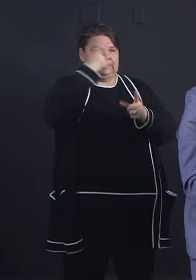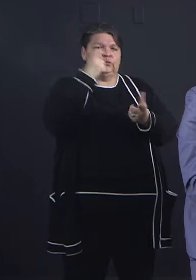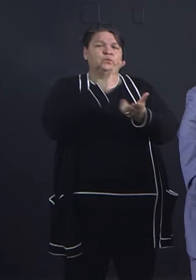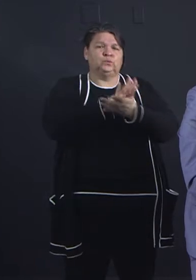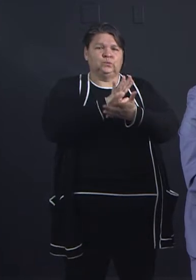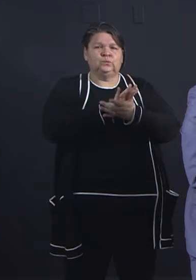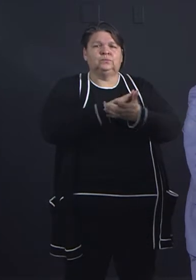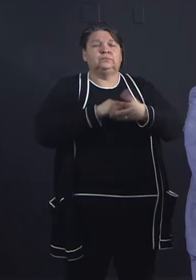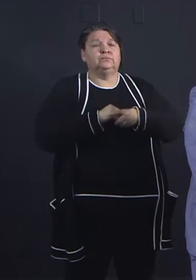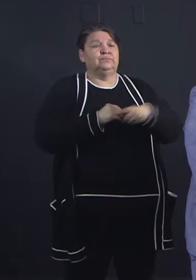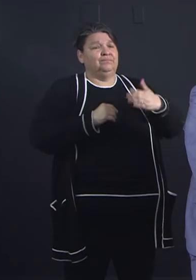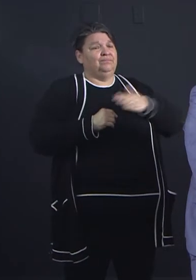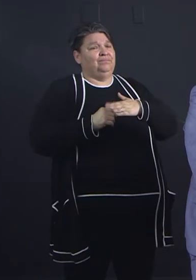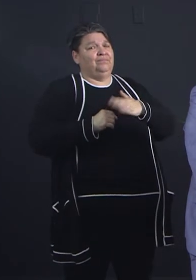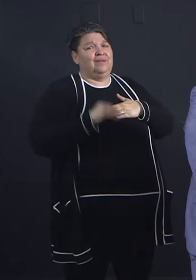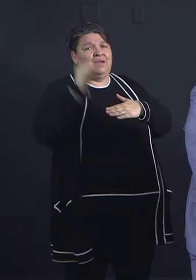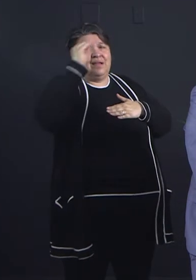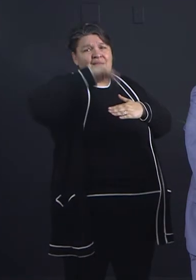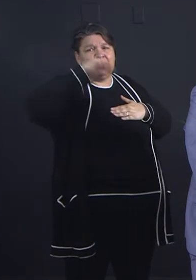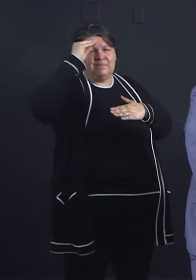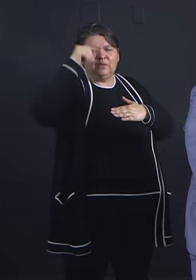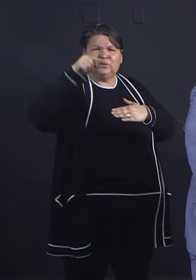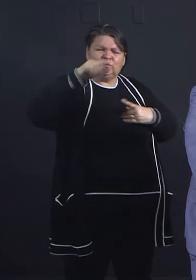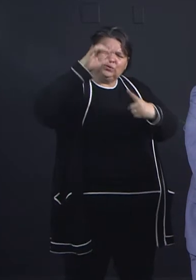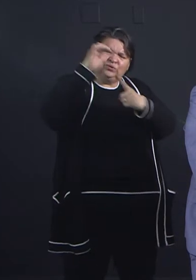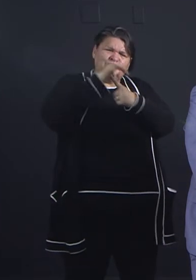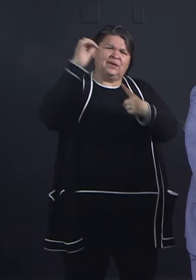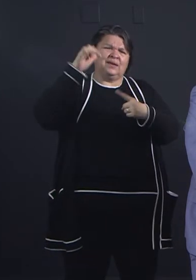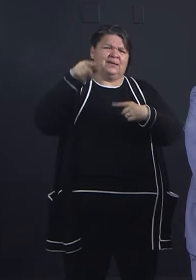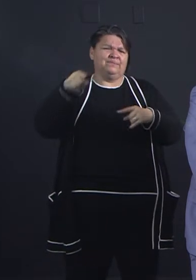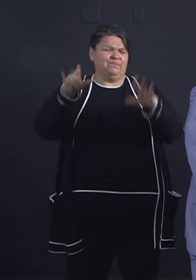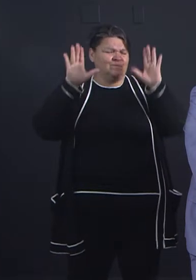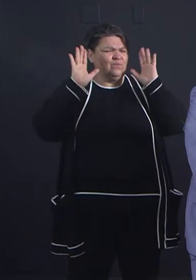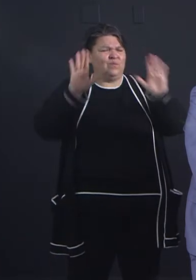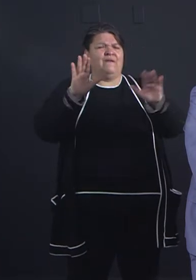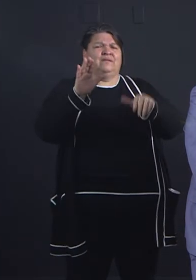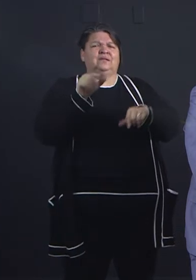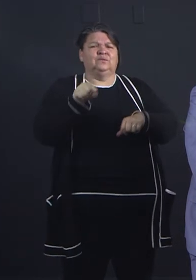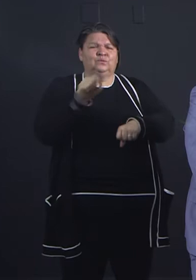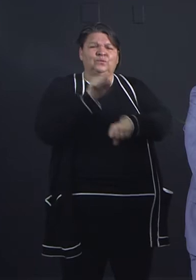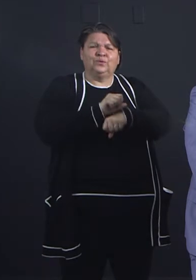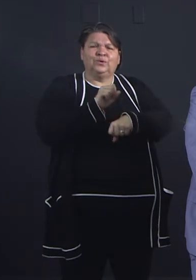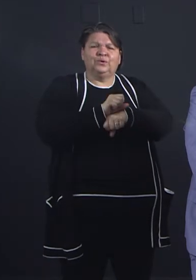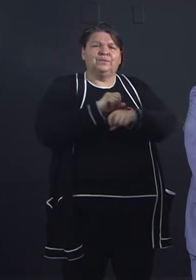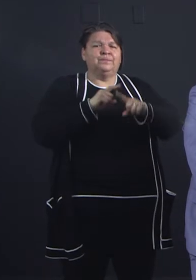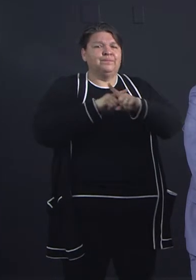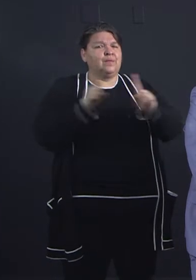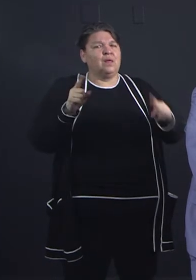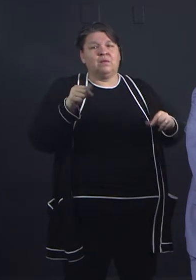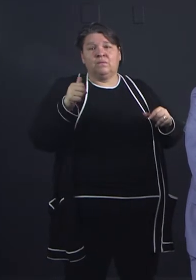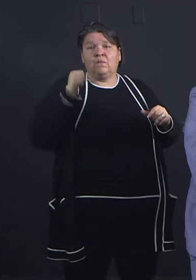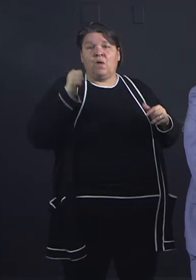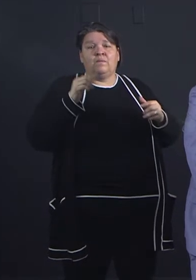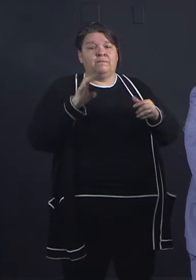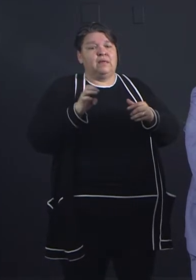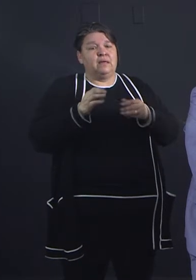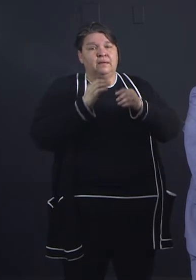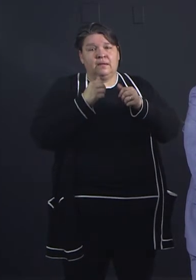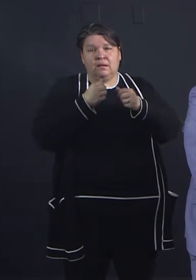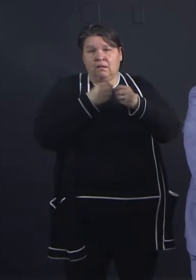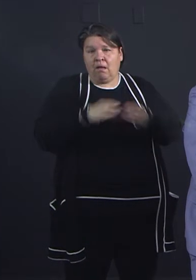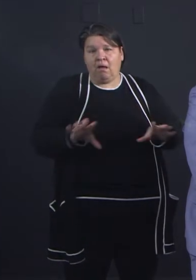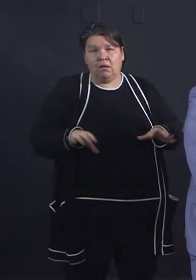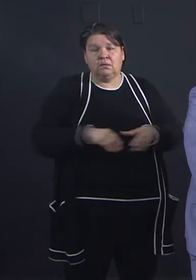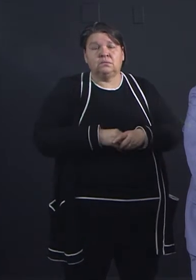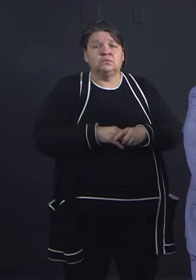and it is a difficult time for families and children, but it won't be lost. They'll pick up. Kids are amazingly